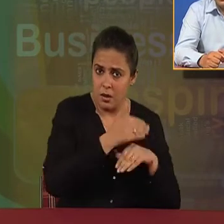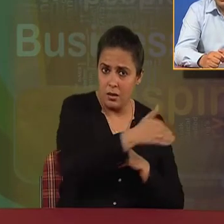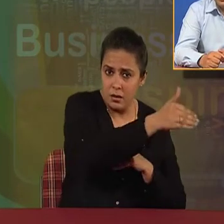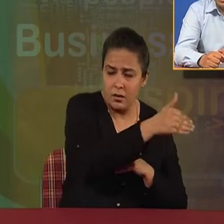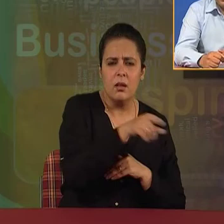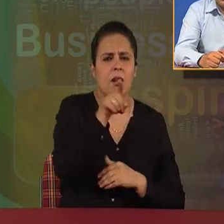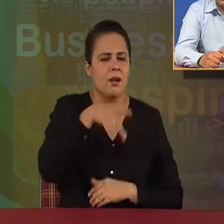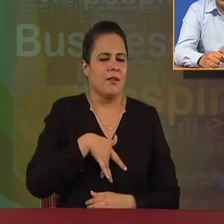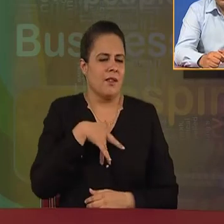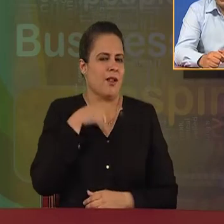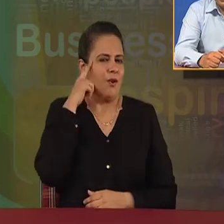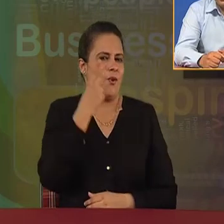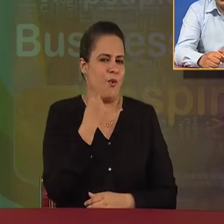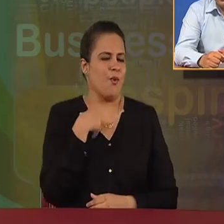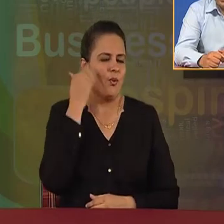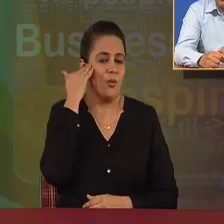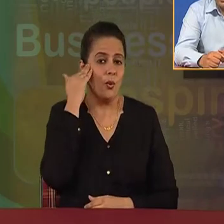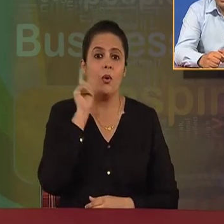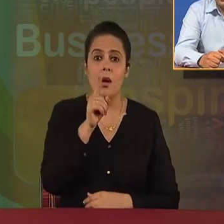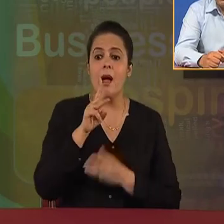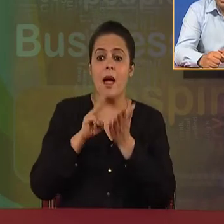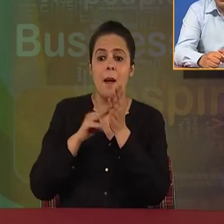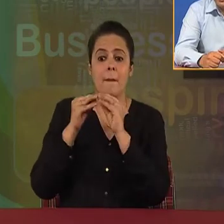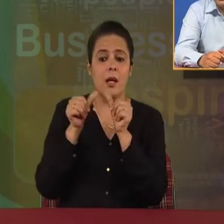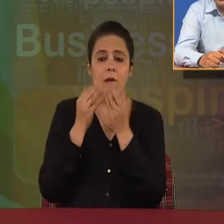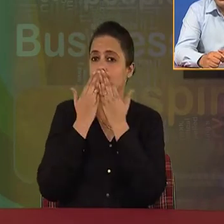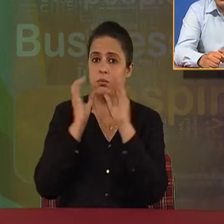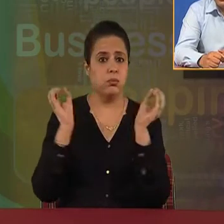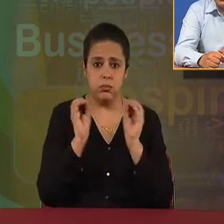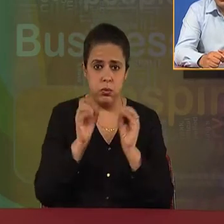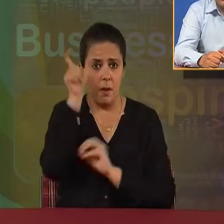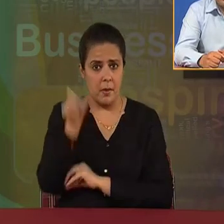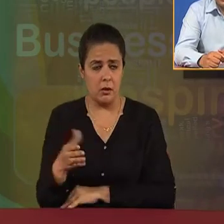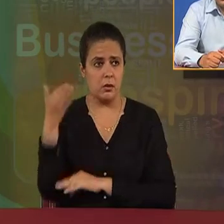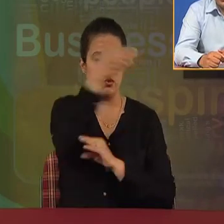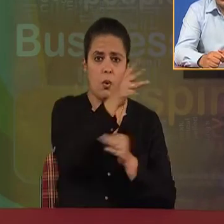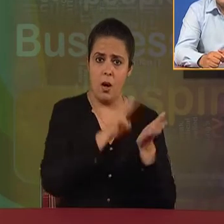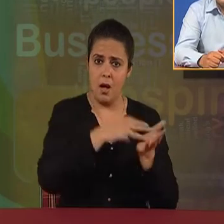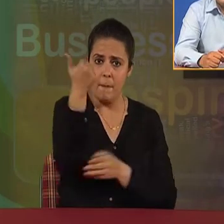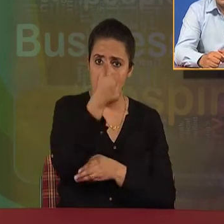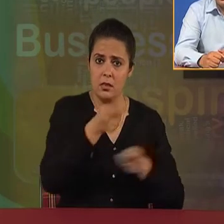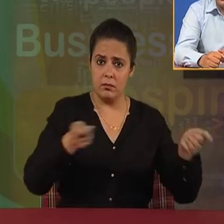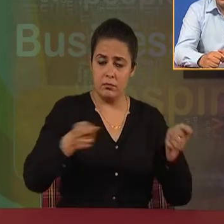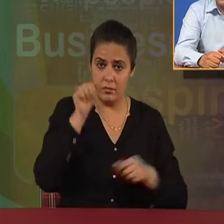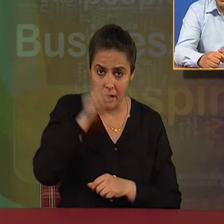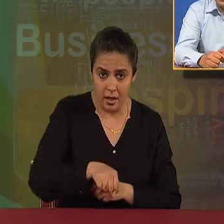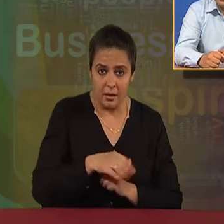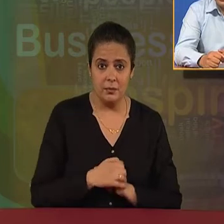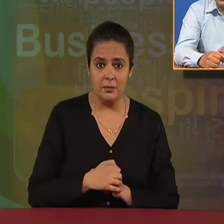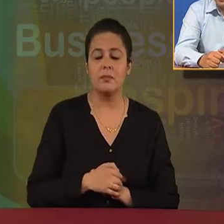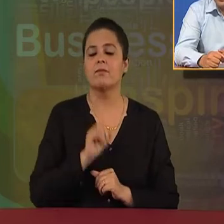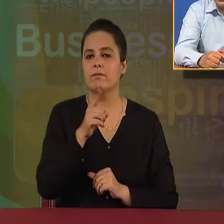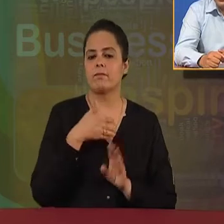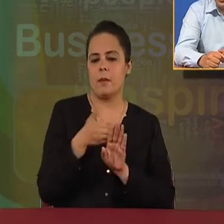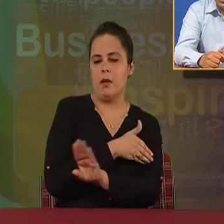like a person without getting the degree of MBA can become a manager? For that, we need to understand whether management